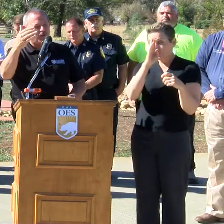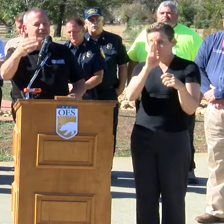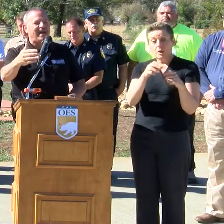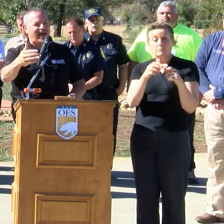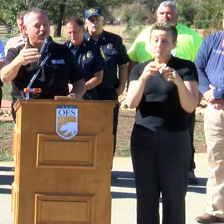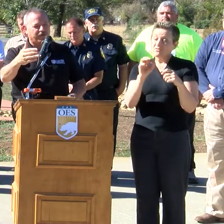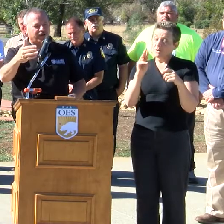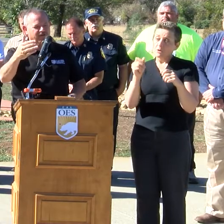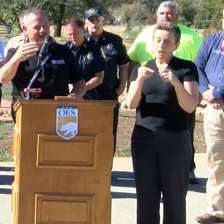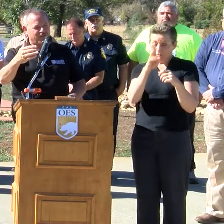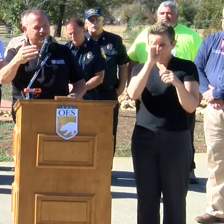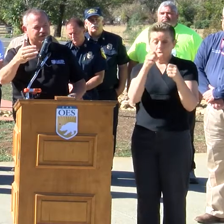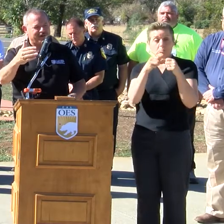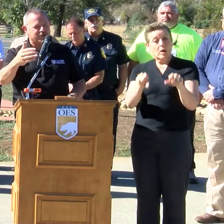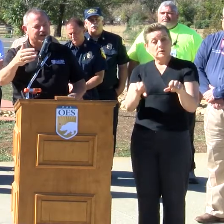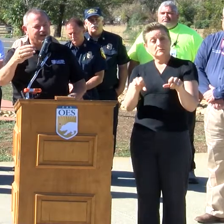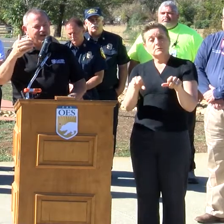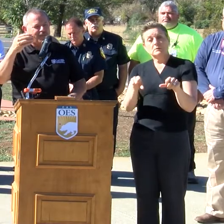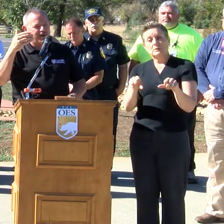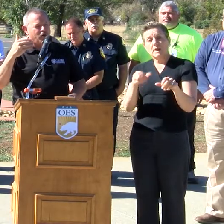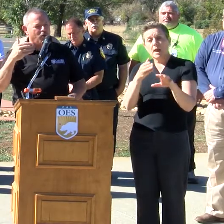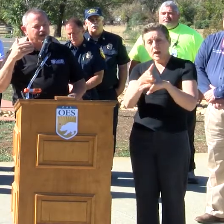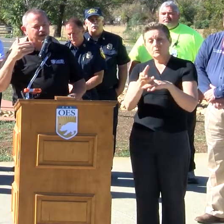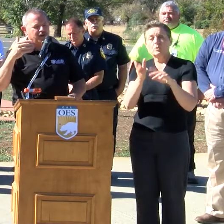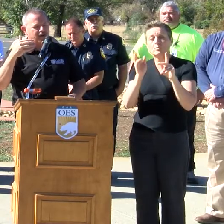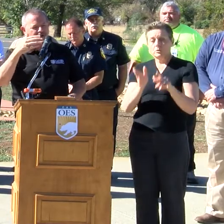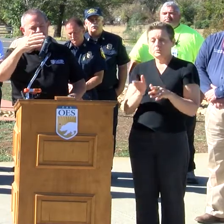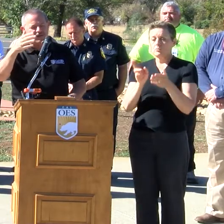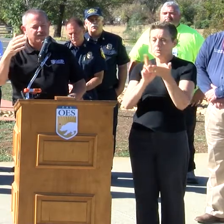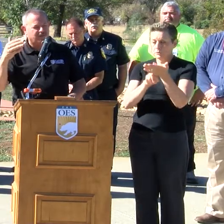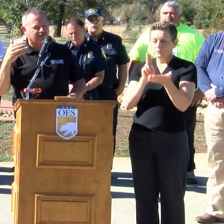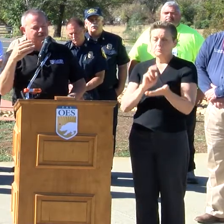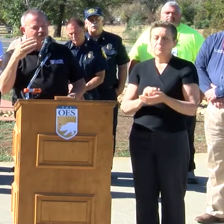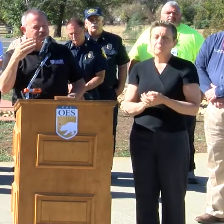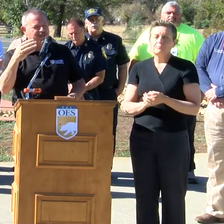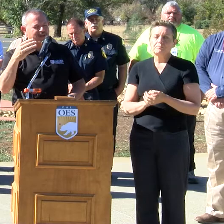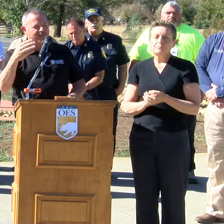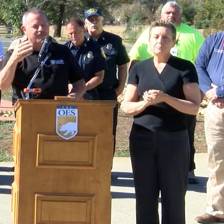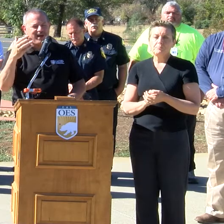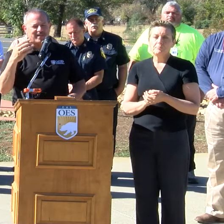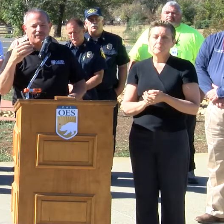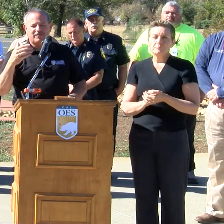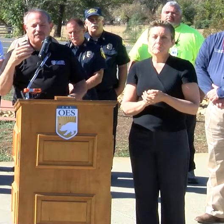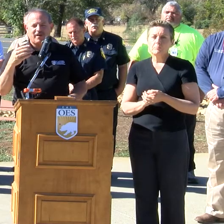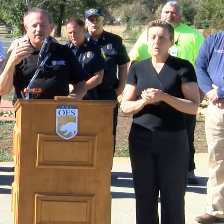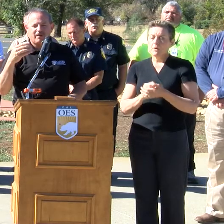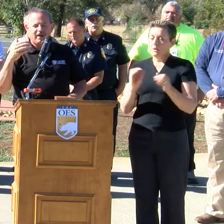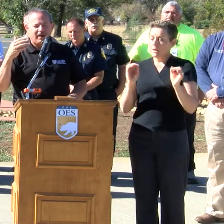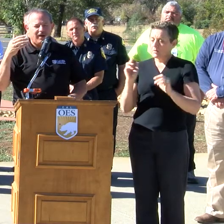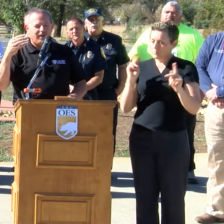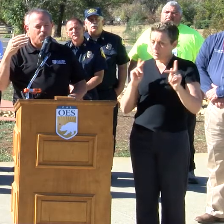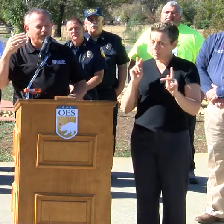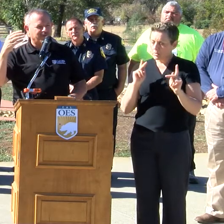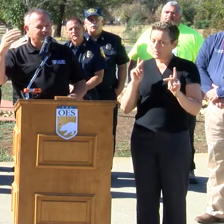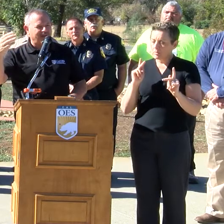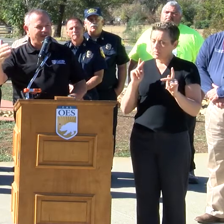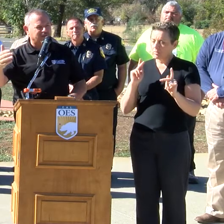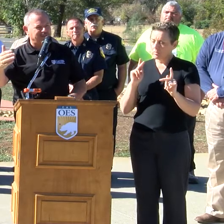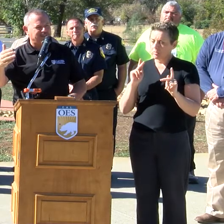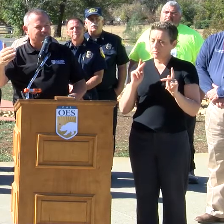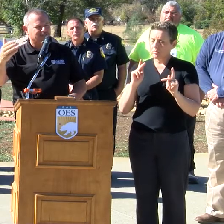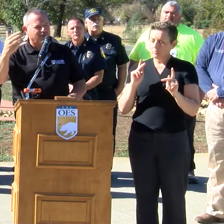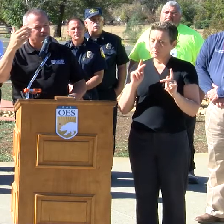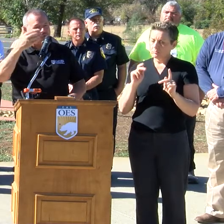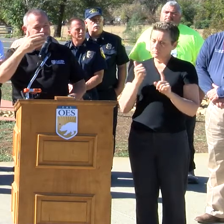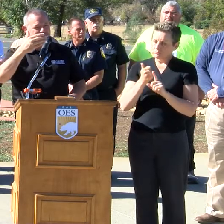within hours of that registration. But no one, none of the folks that have been impacted by the fire, whether it's the